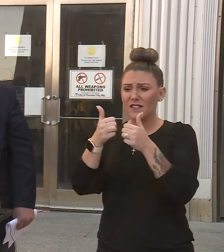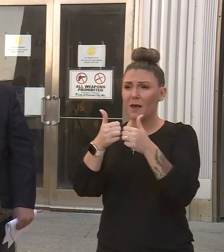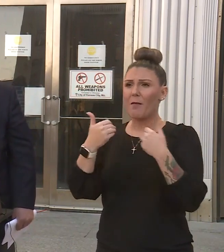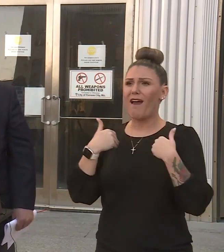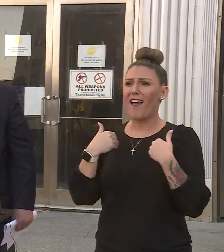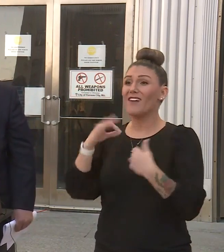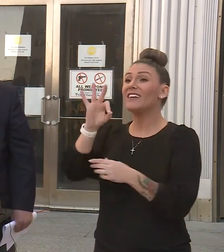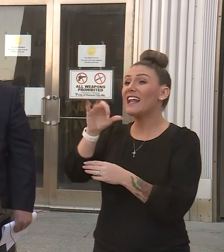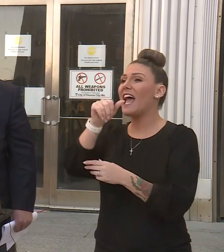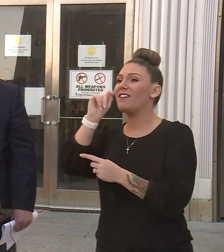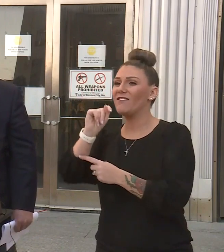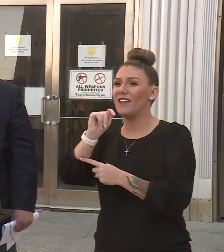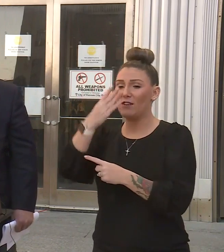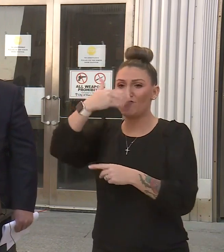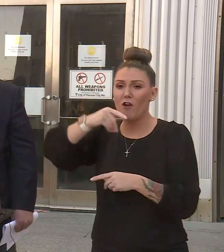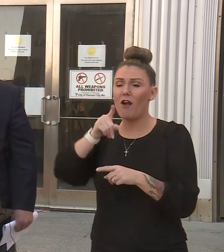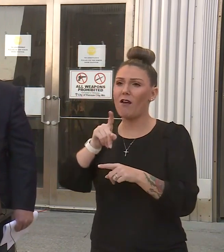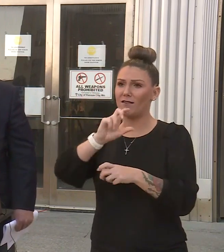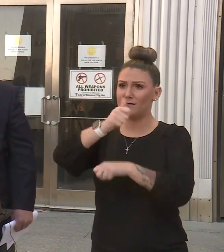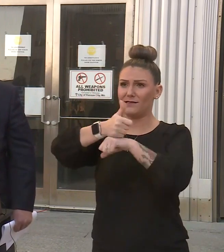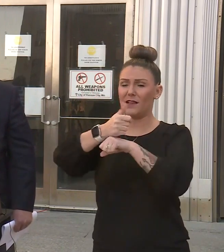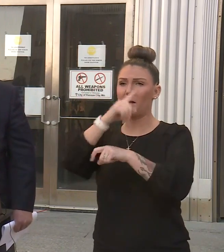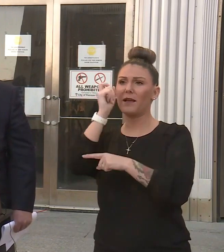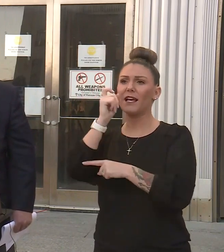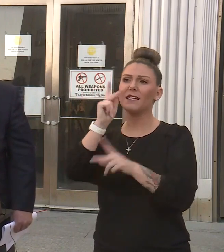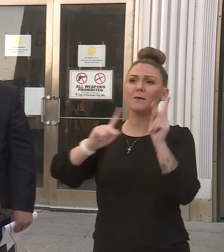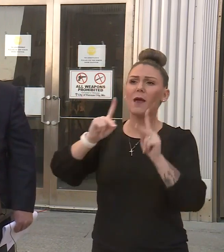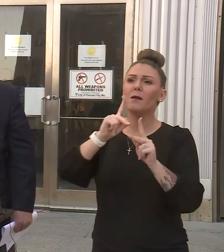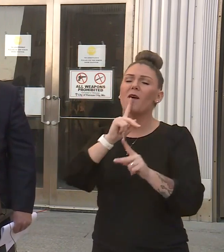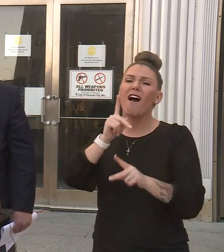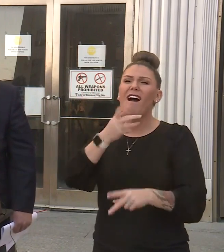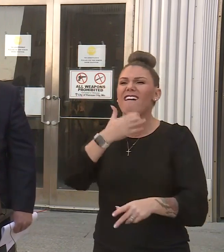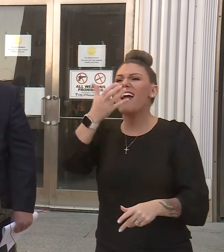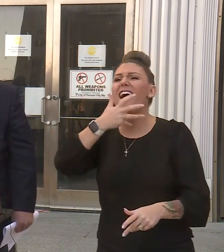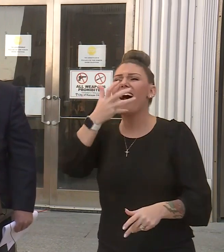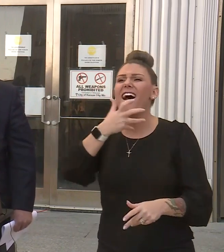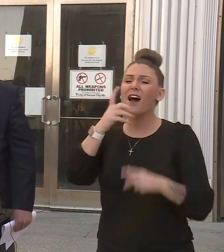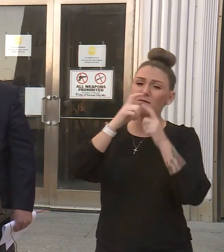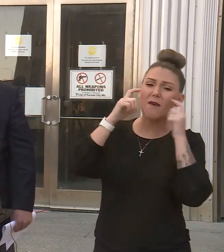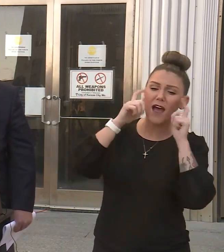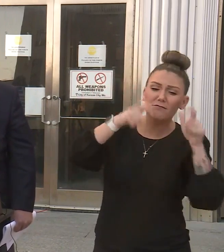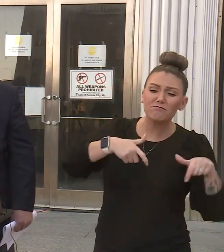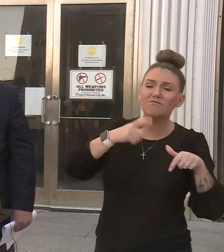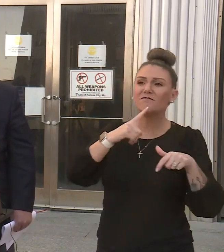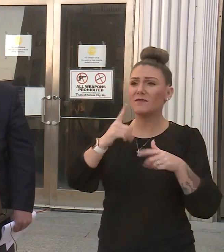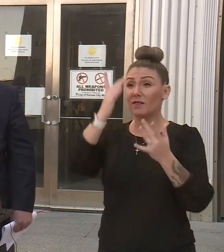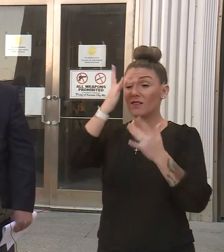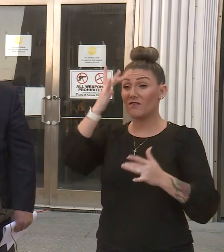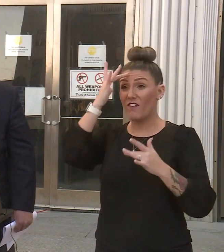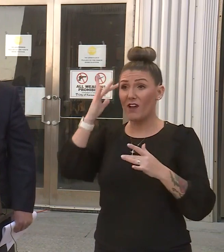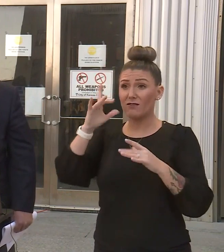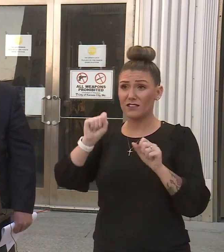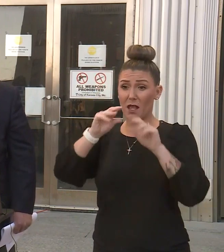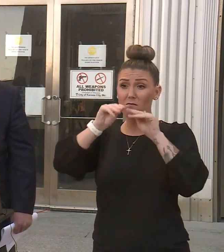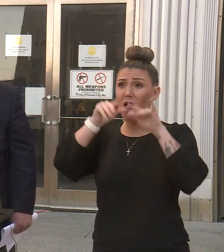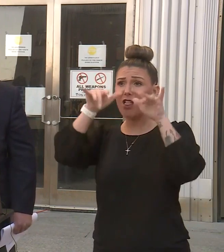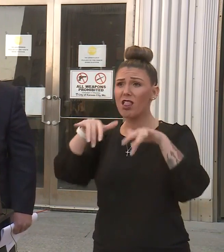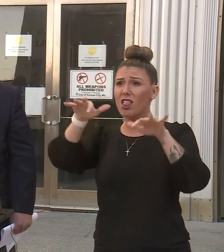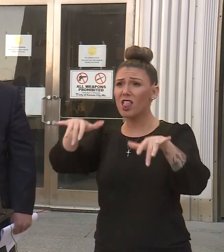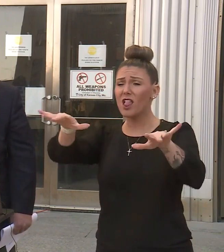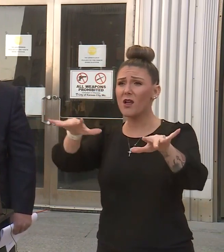nine feet in front because people are shouting. And if they have their masks off for a while, the virus can can move further